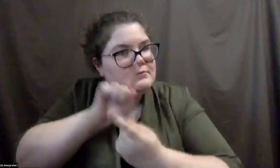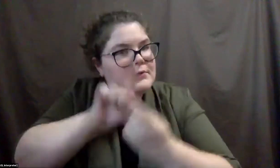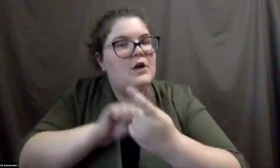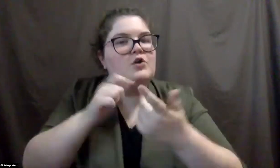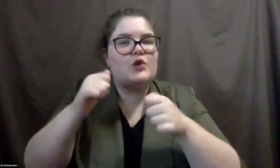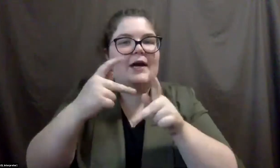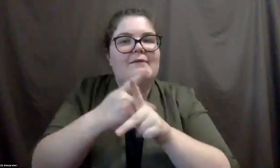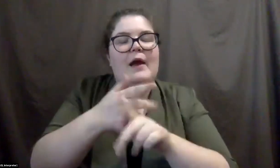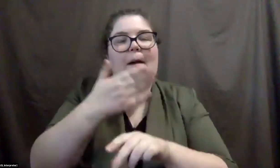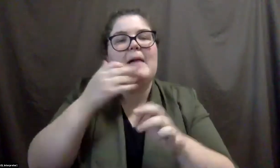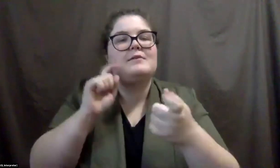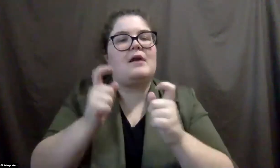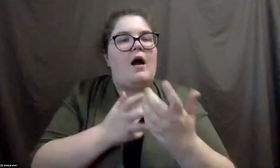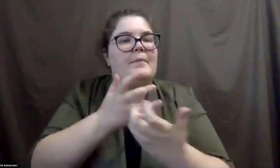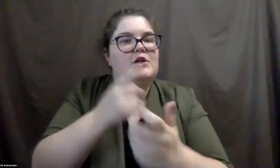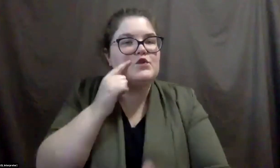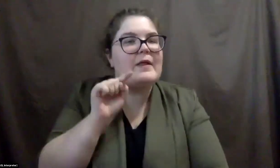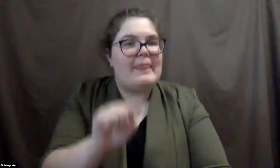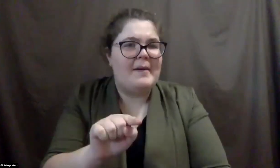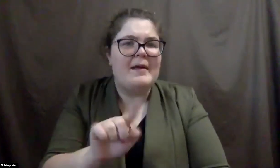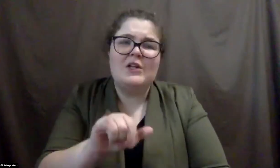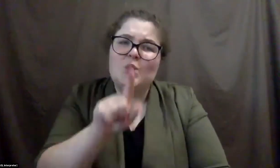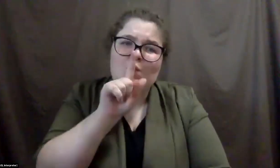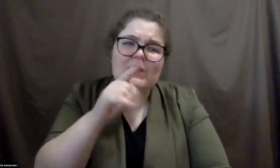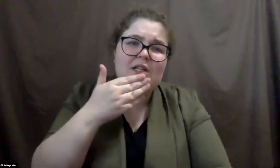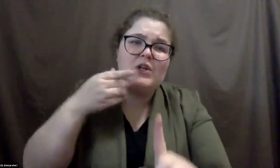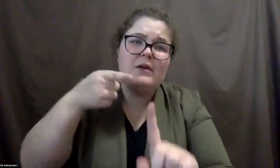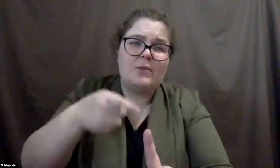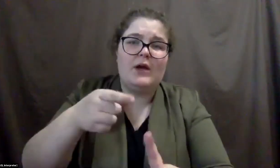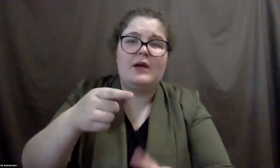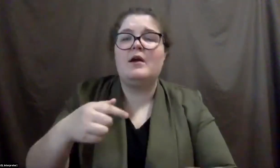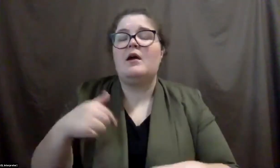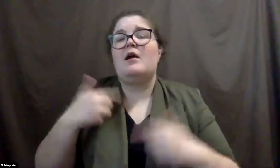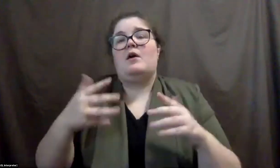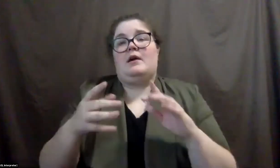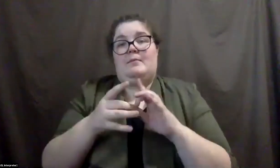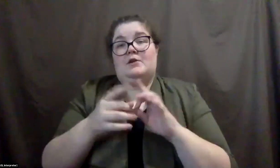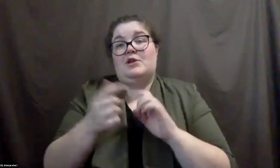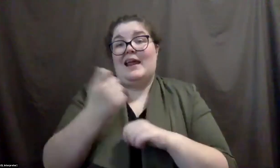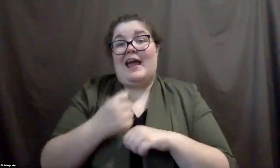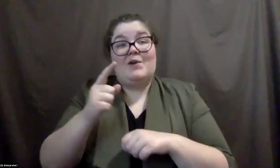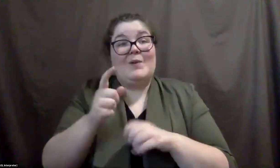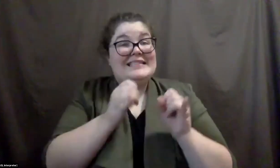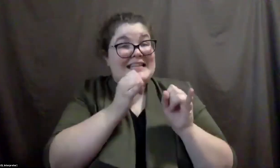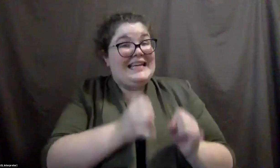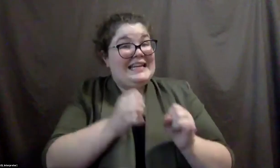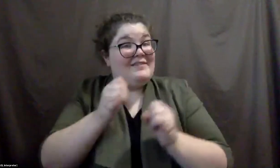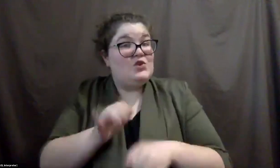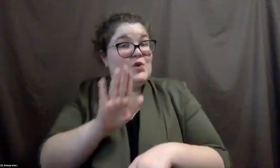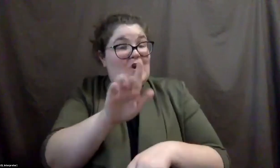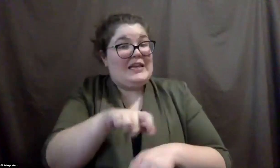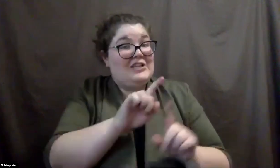accommodations for them. I think that's a really good point. And like I mentioned before as well, everyone's an individual and their needs.